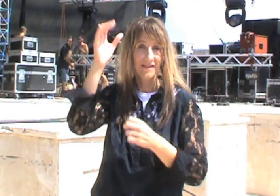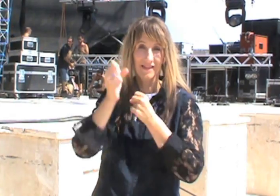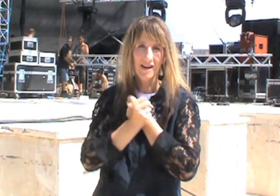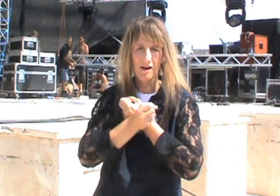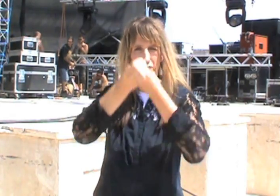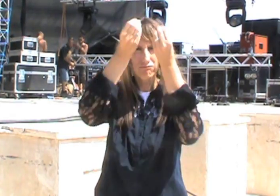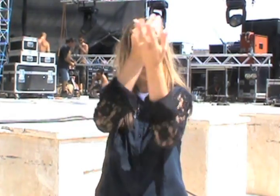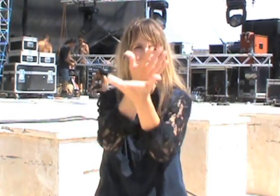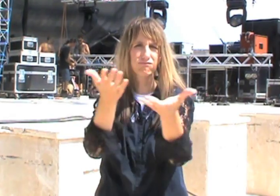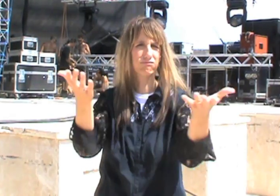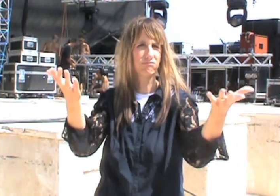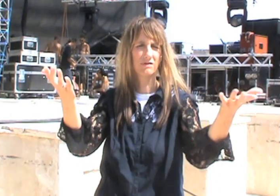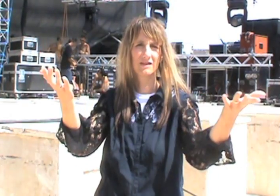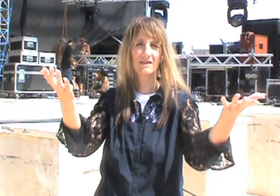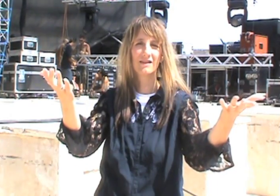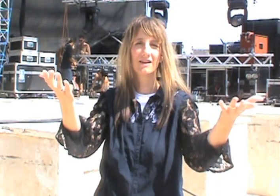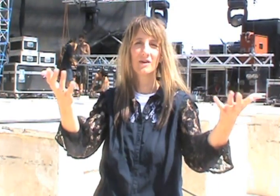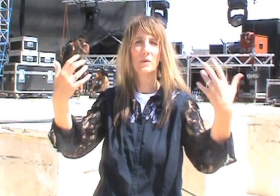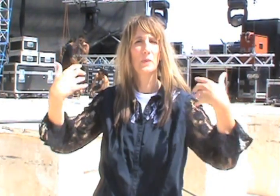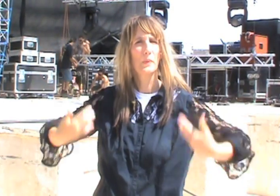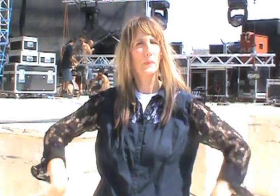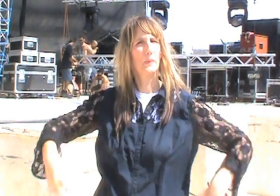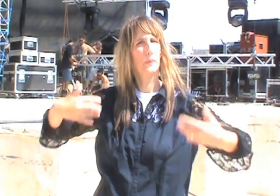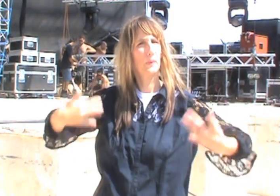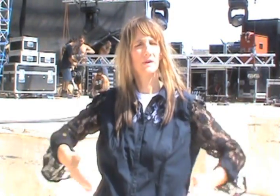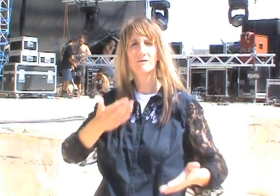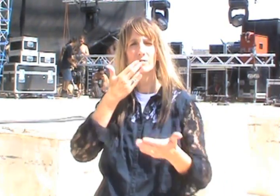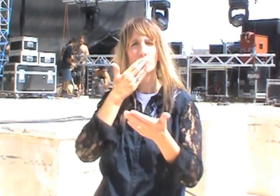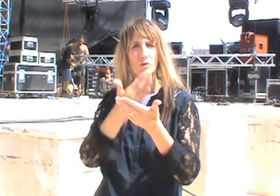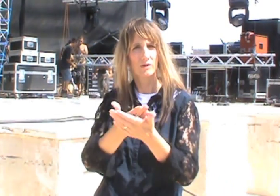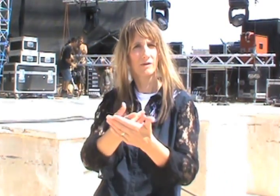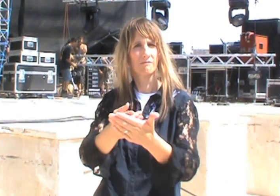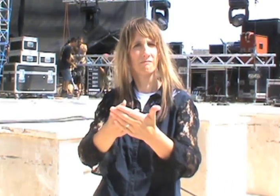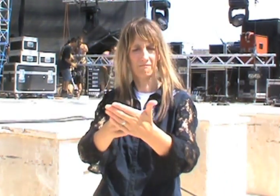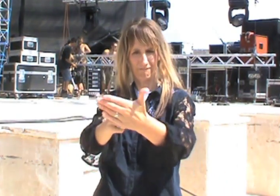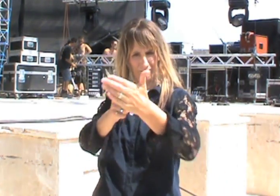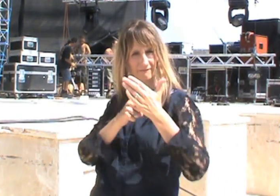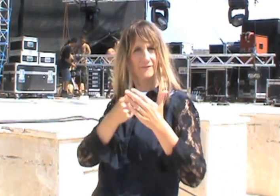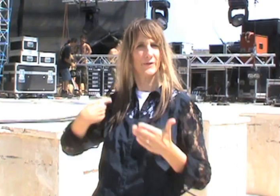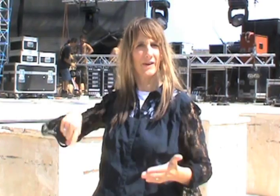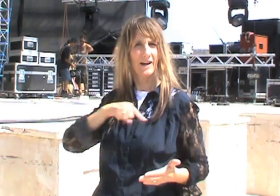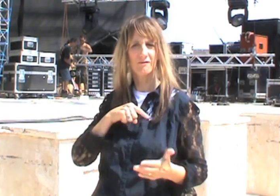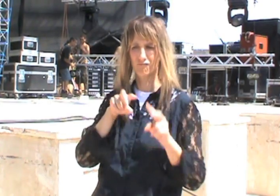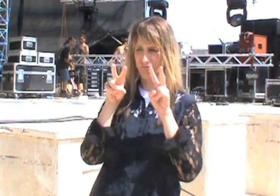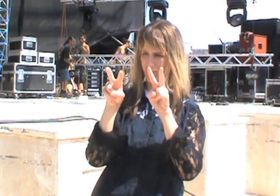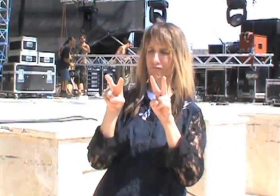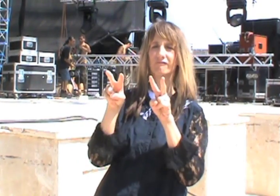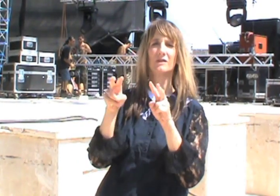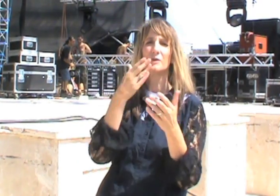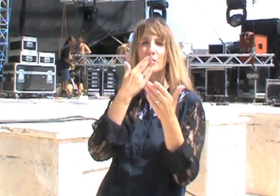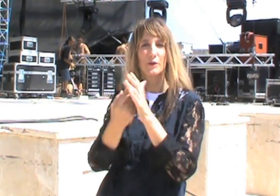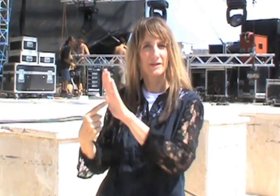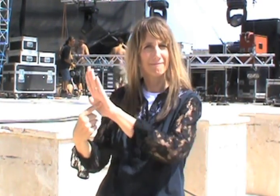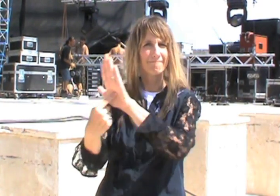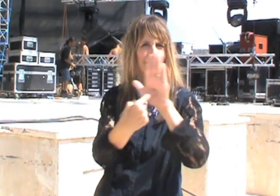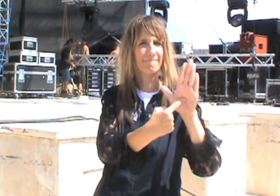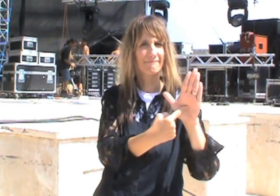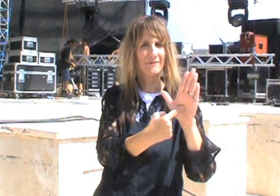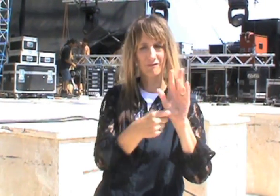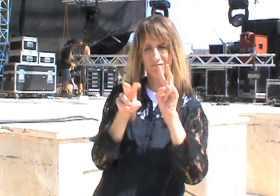faith in Jesus Christ. He continued to share the love of Jesus. Wow. That's so good. It should really impress us as we look at